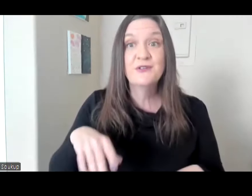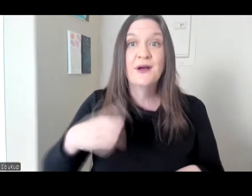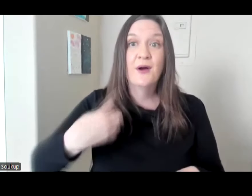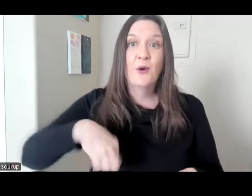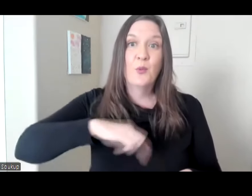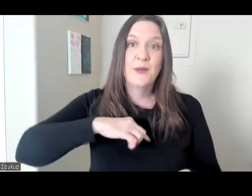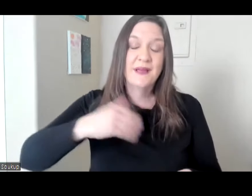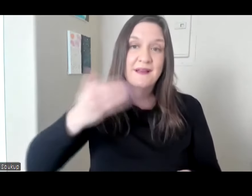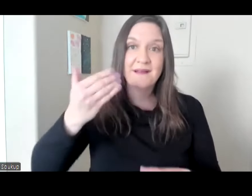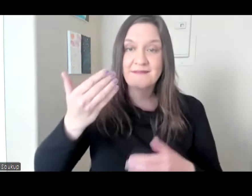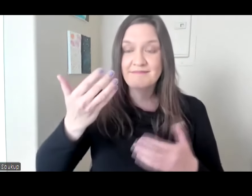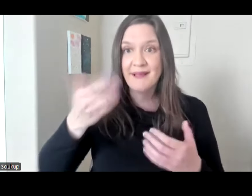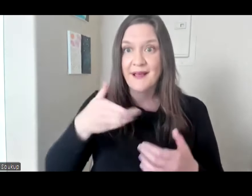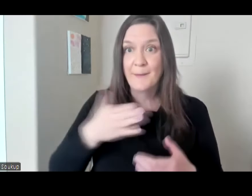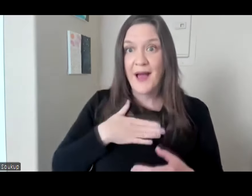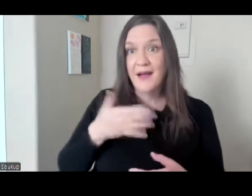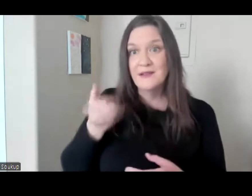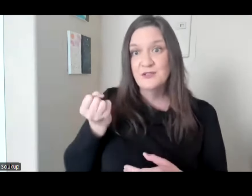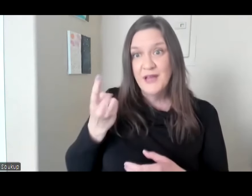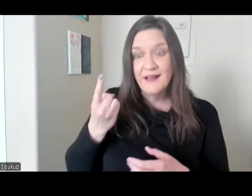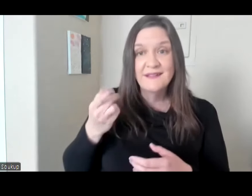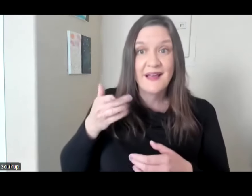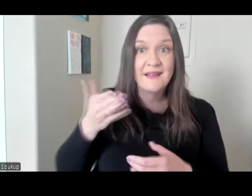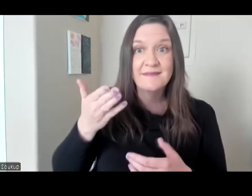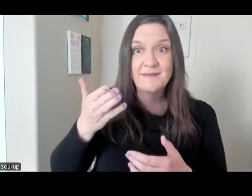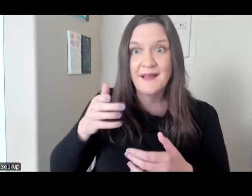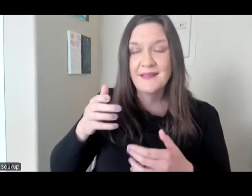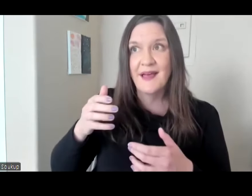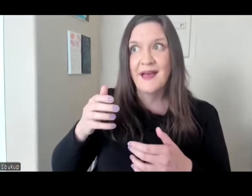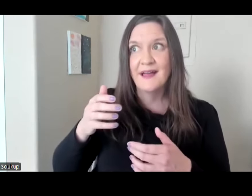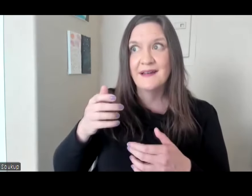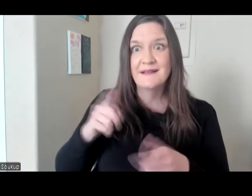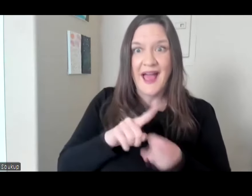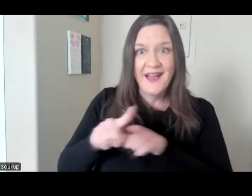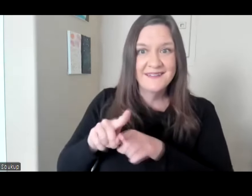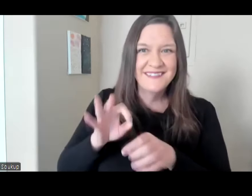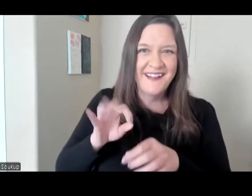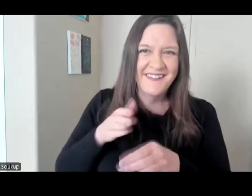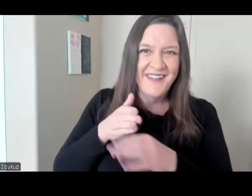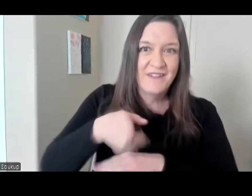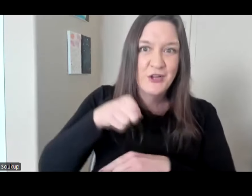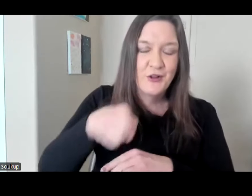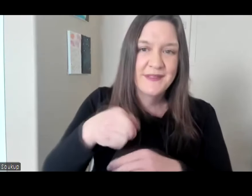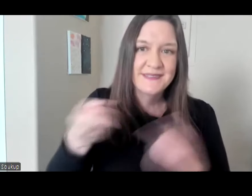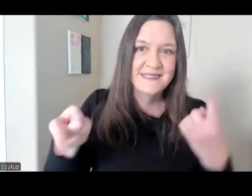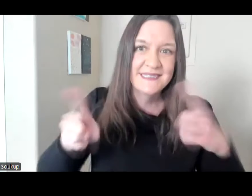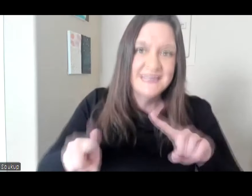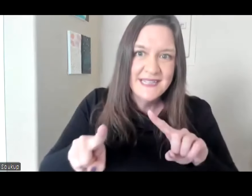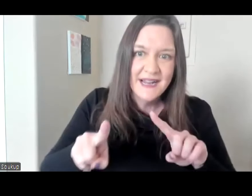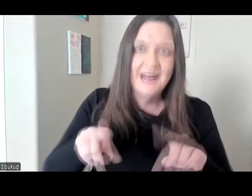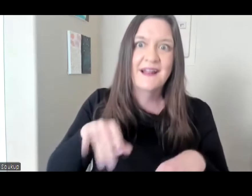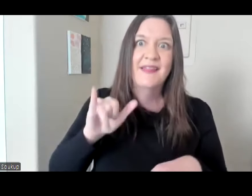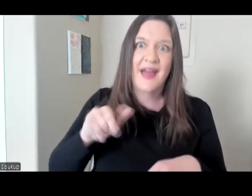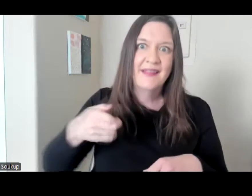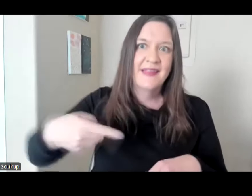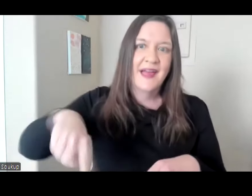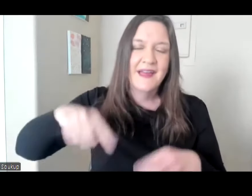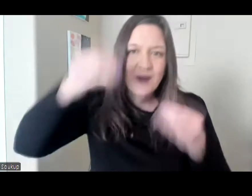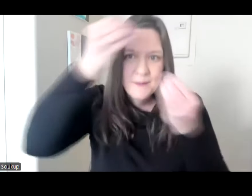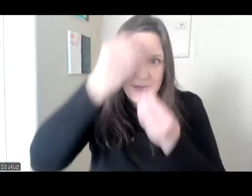is strongly encouraged, but it's my understanding that